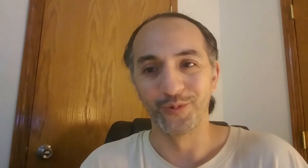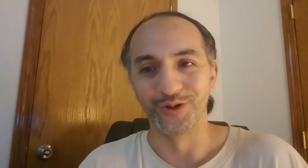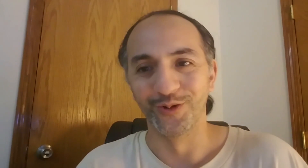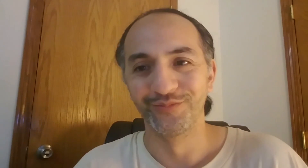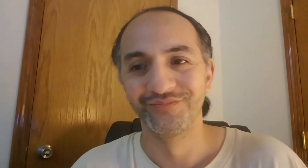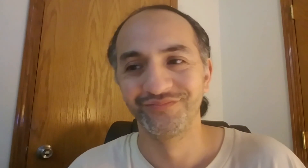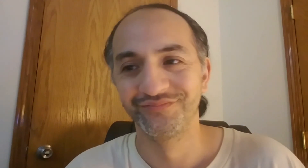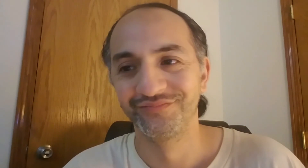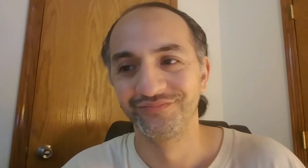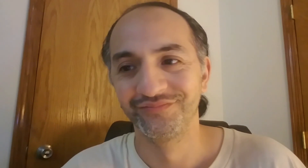we go.